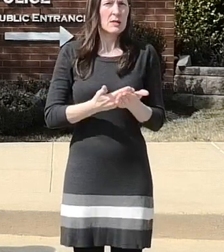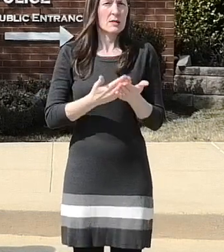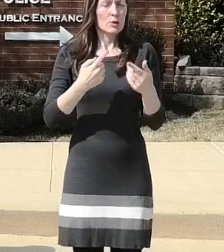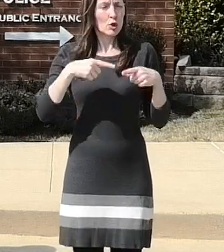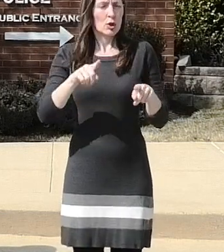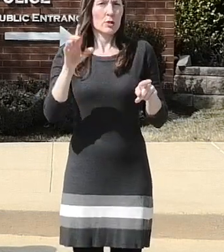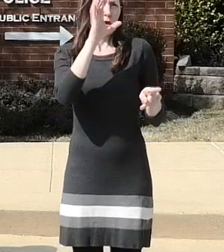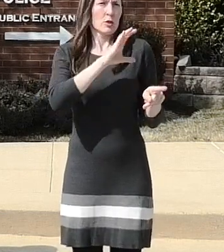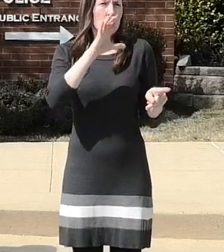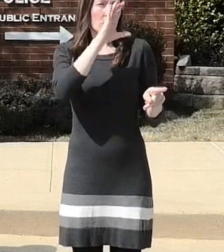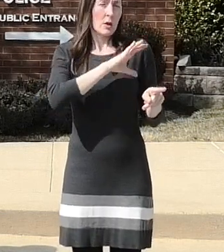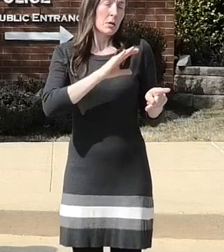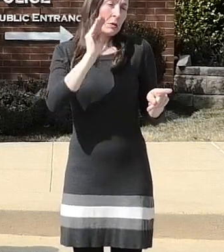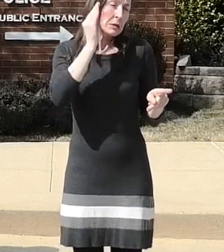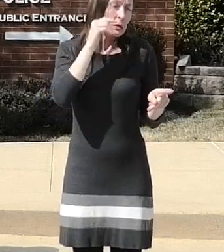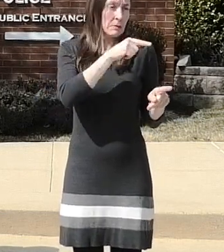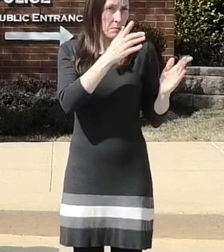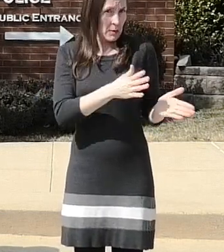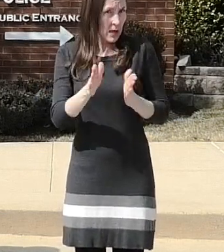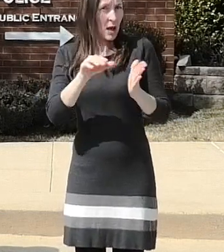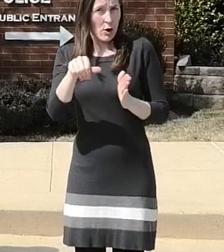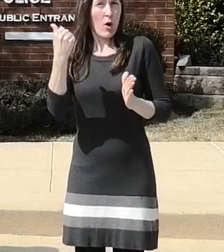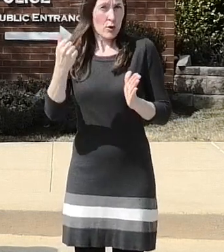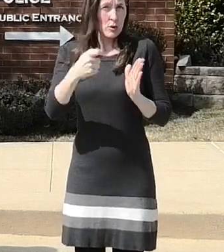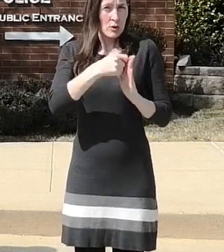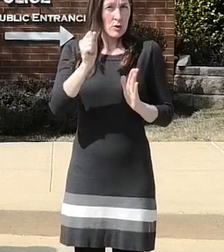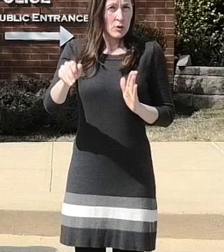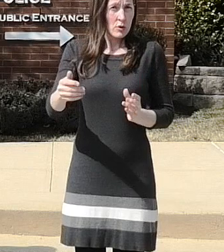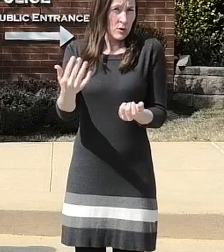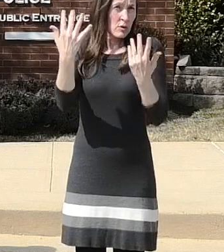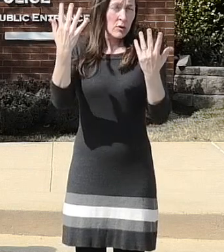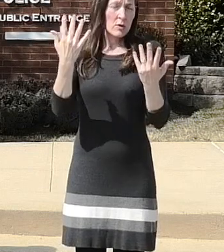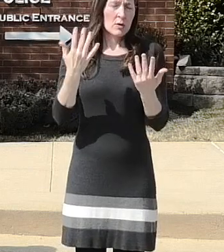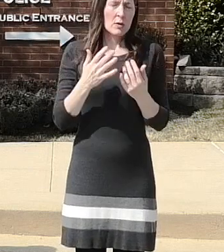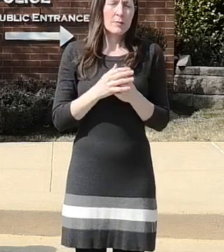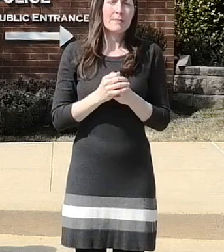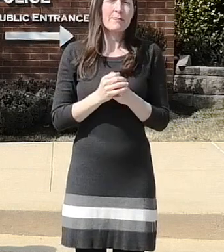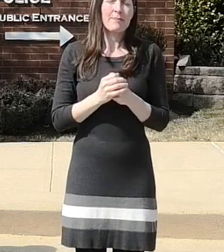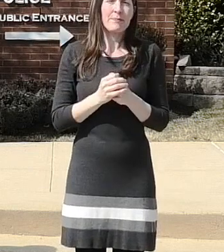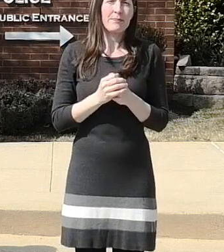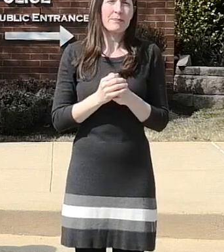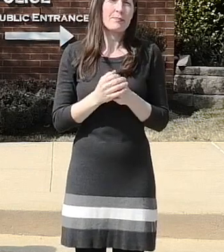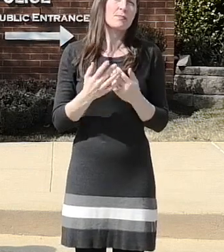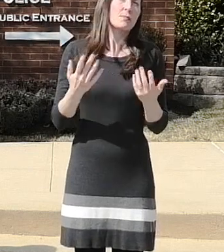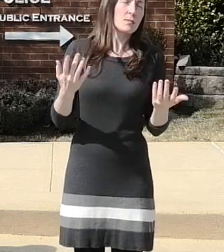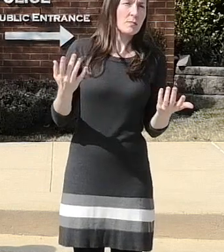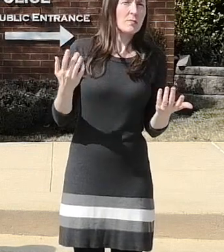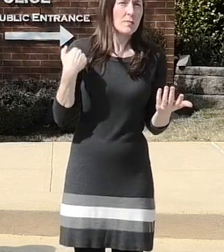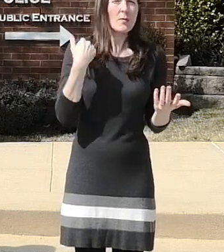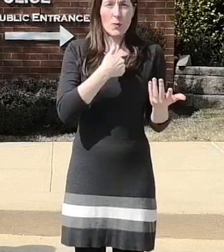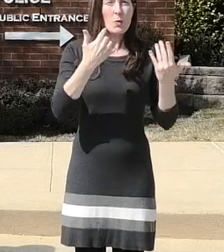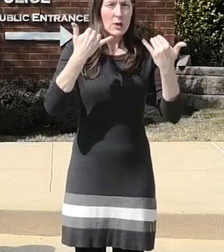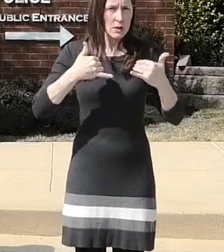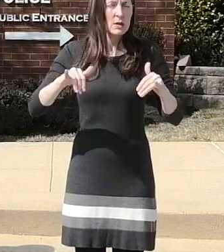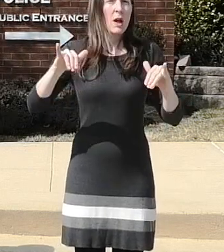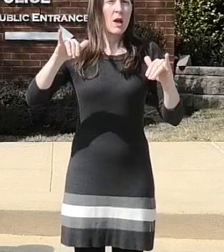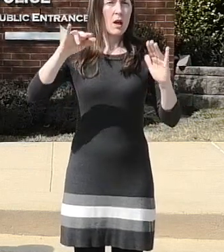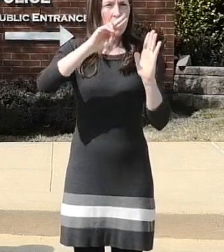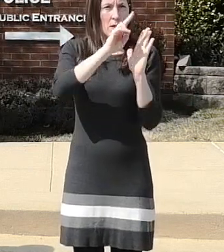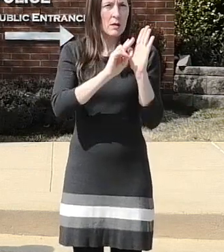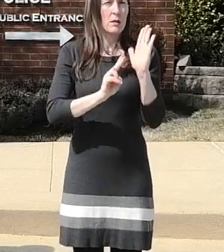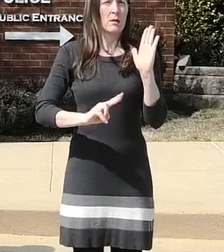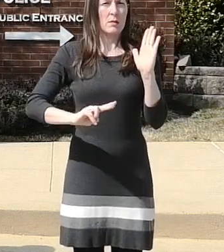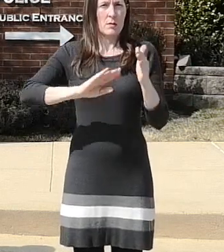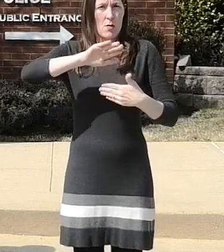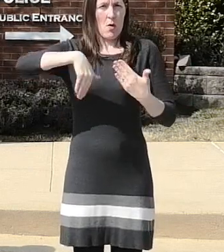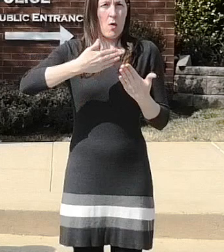and um you know we are actually still going through some of that material so